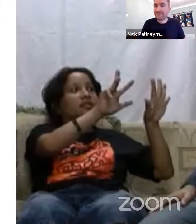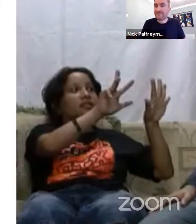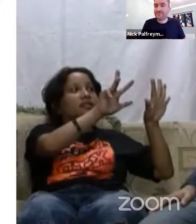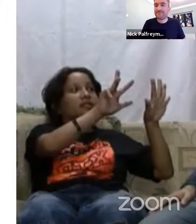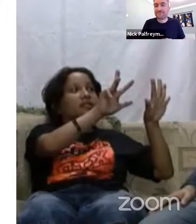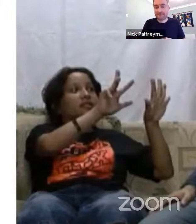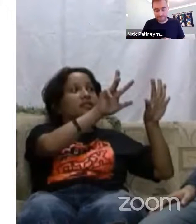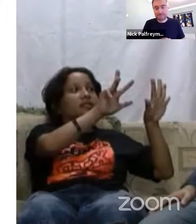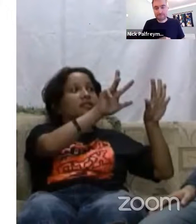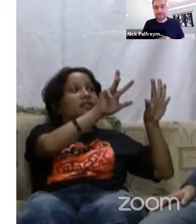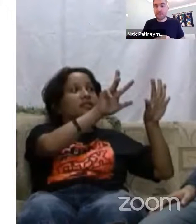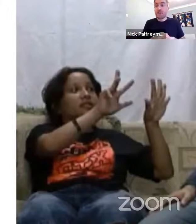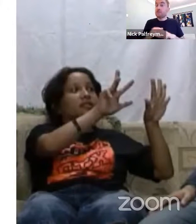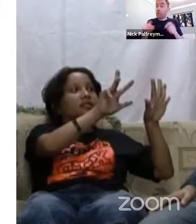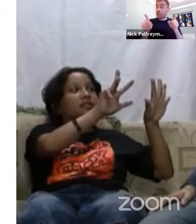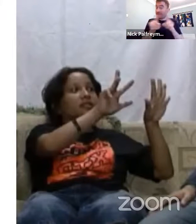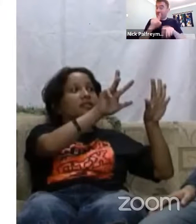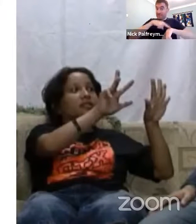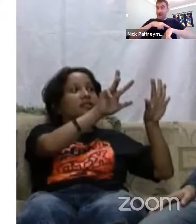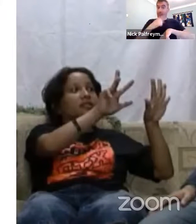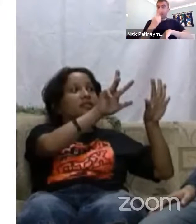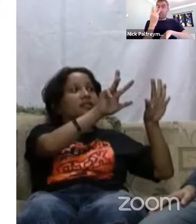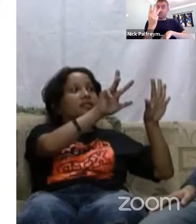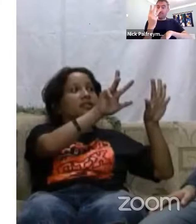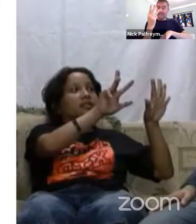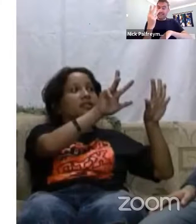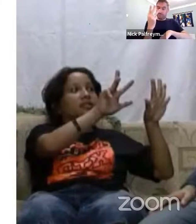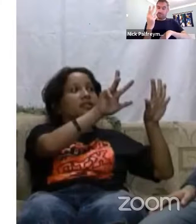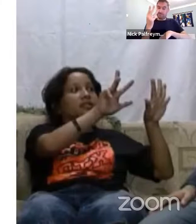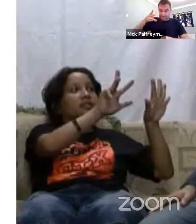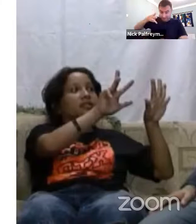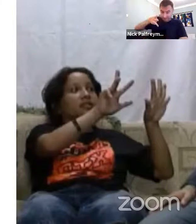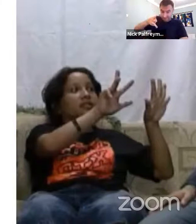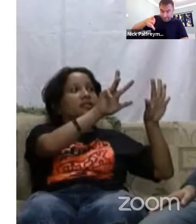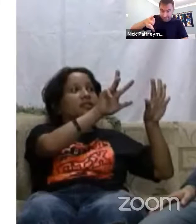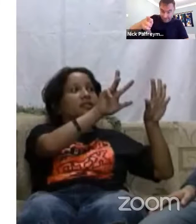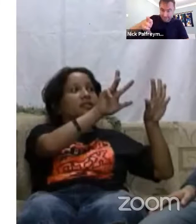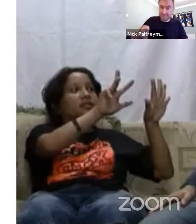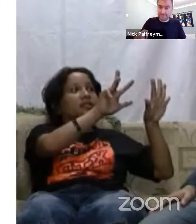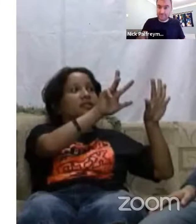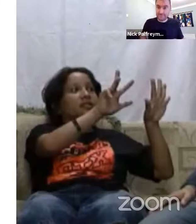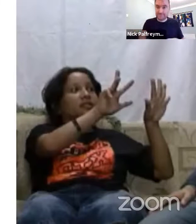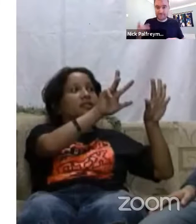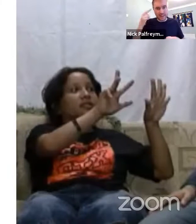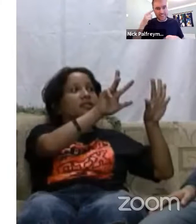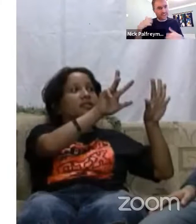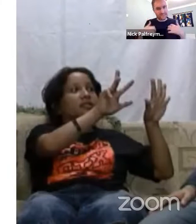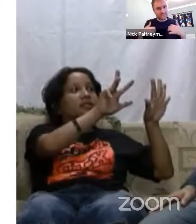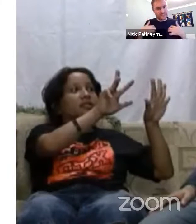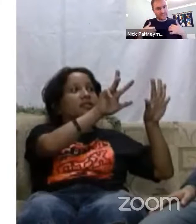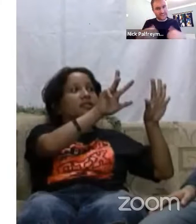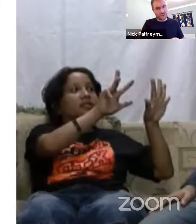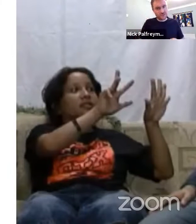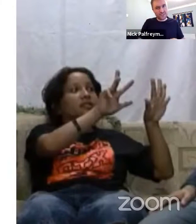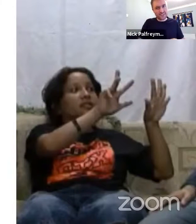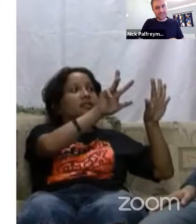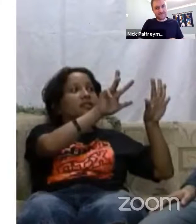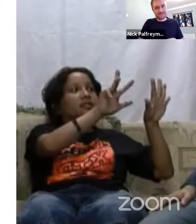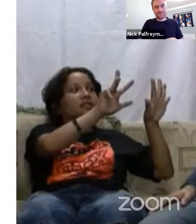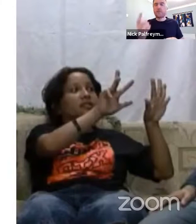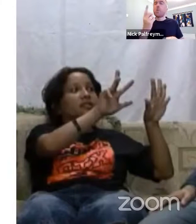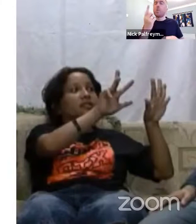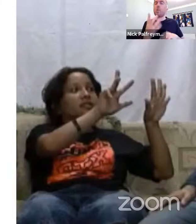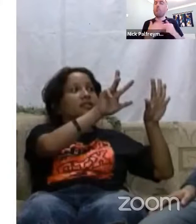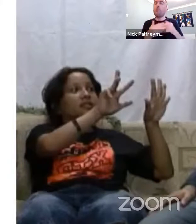Sudha. Sudha. Or already done. So, at the same time, there's three in one, if you like.